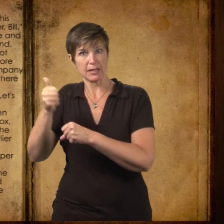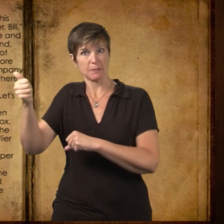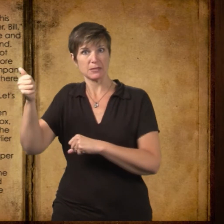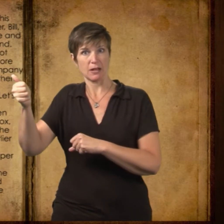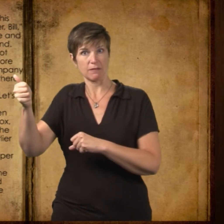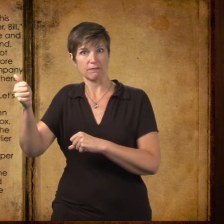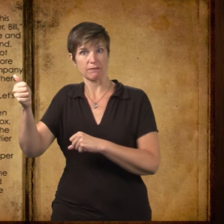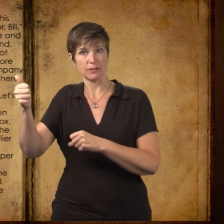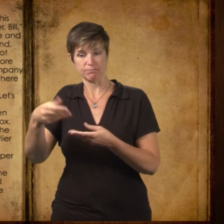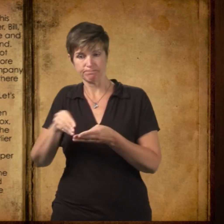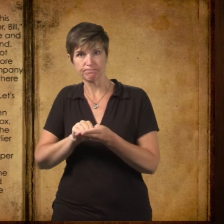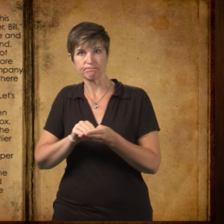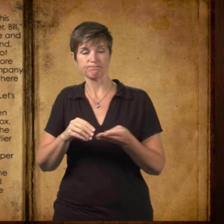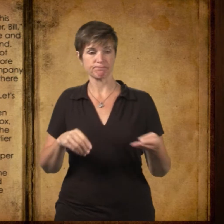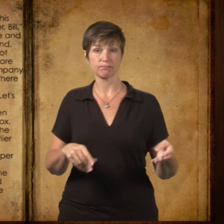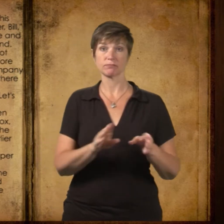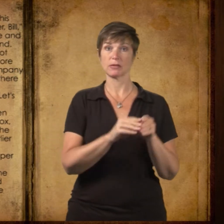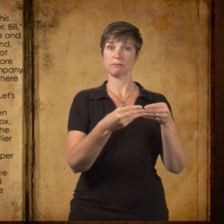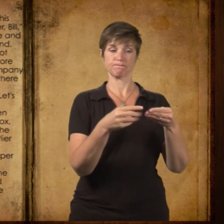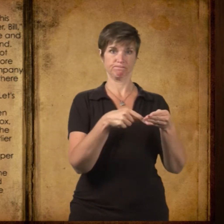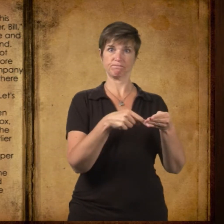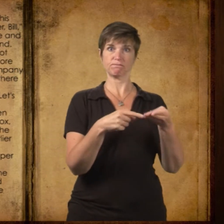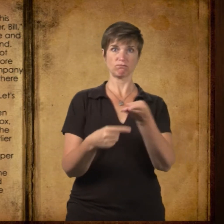Bill Hutchinson held it up, and there was a stir in the crowd.